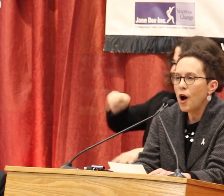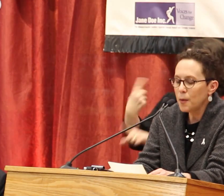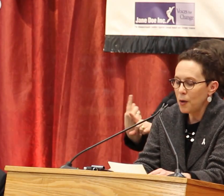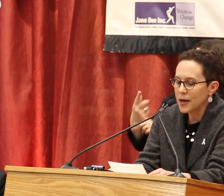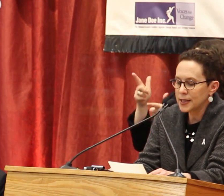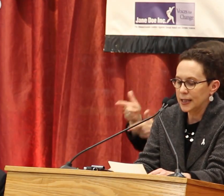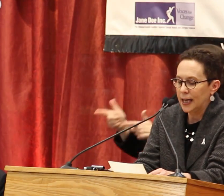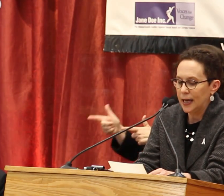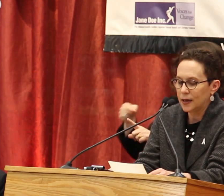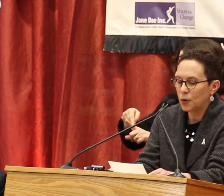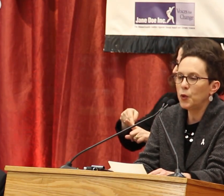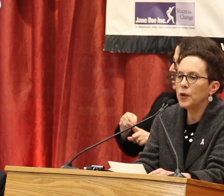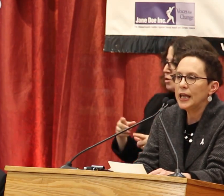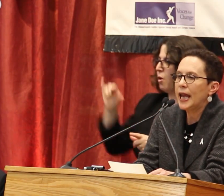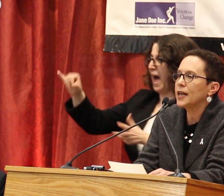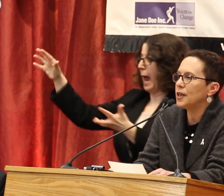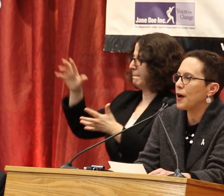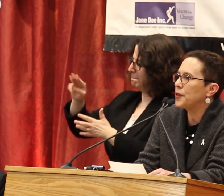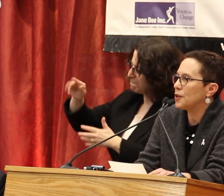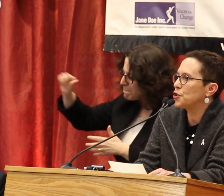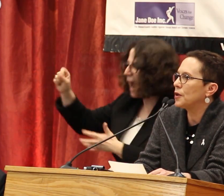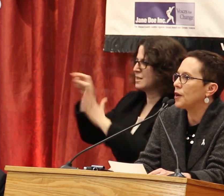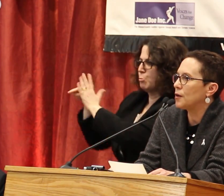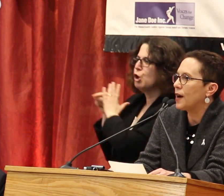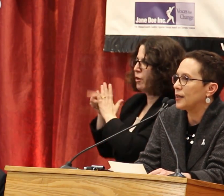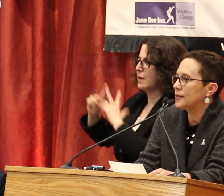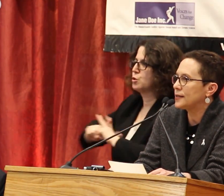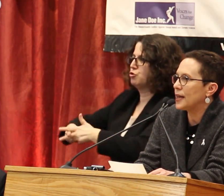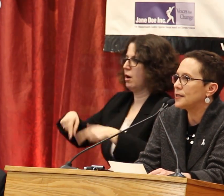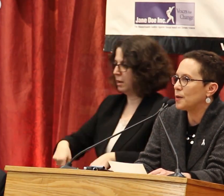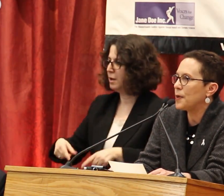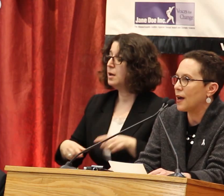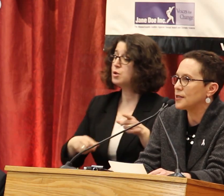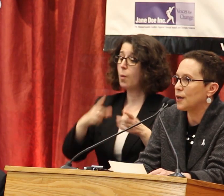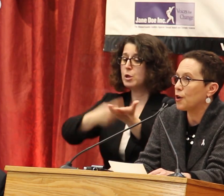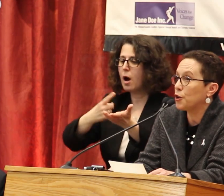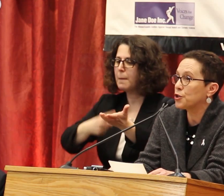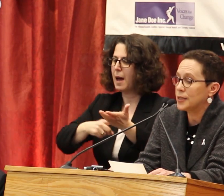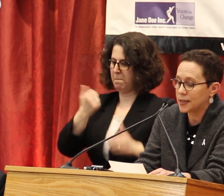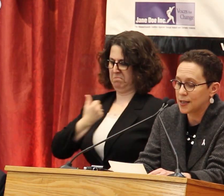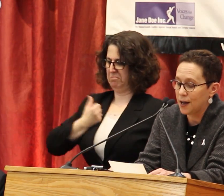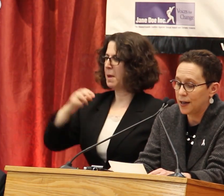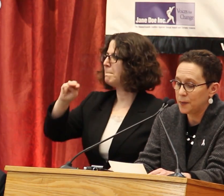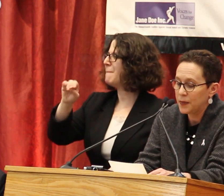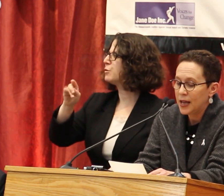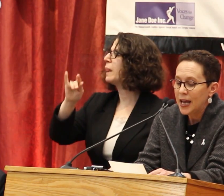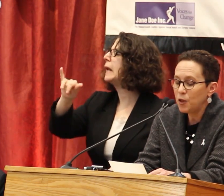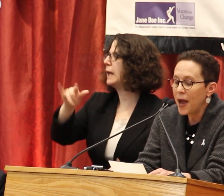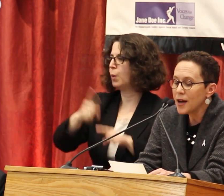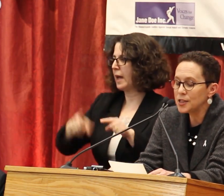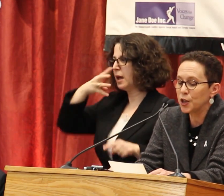So when we talk about masculinity, we really can't leave out the issue of gun violence and its impact in our culture and society.